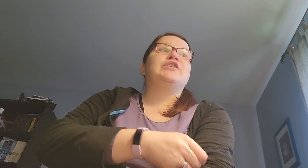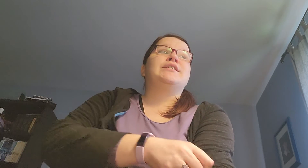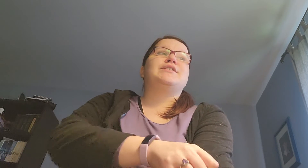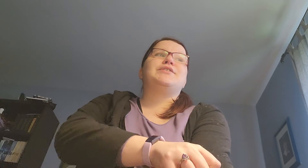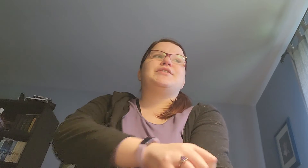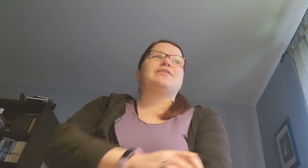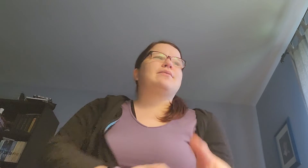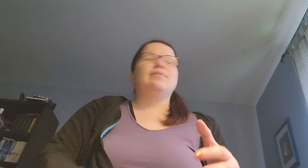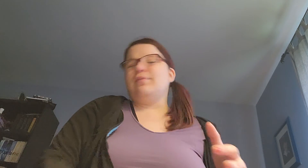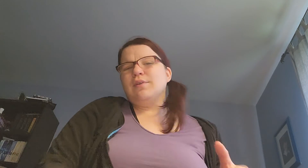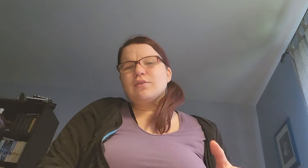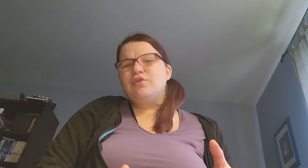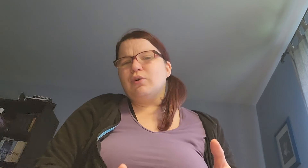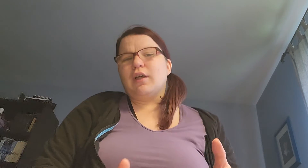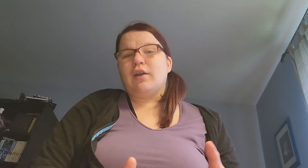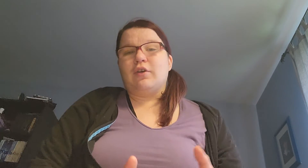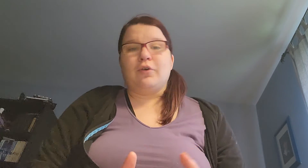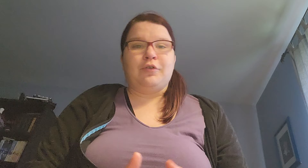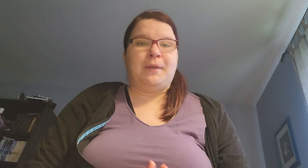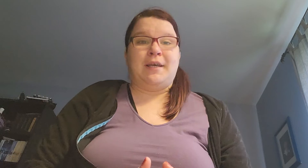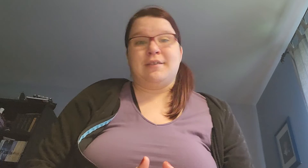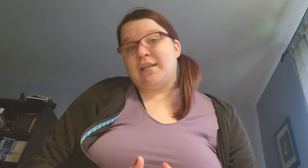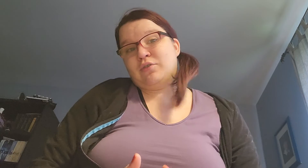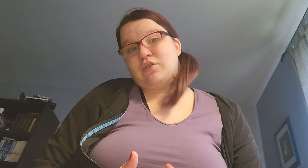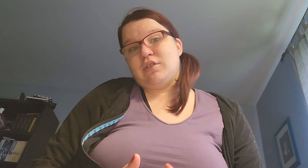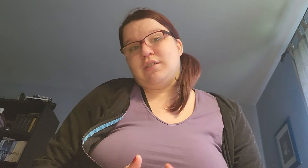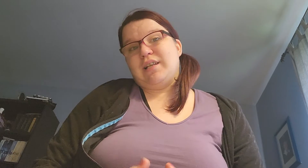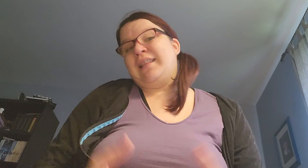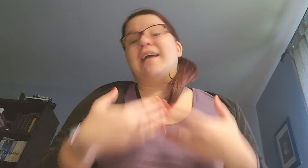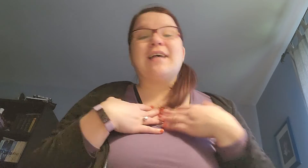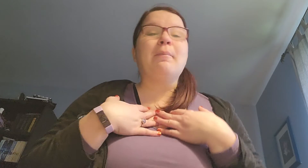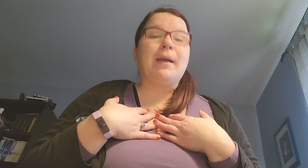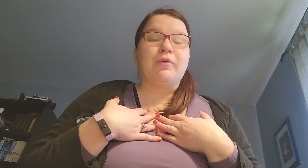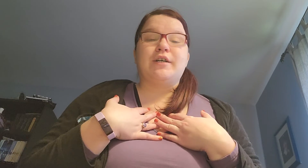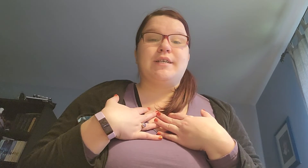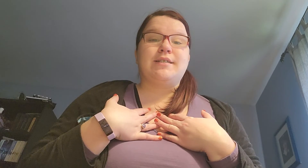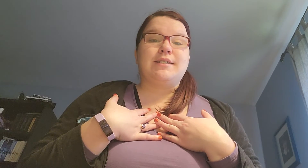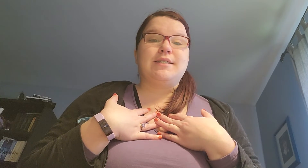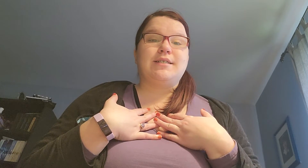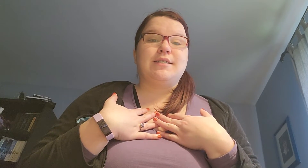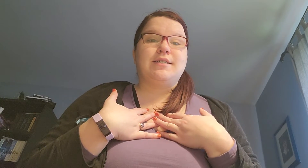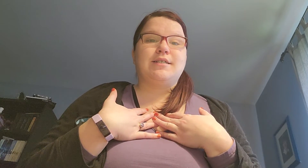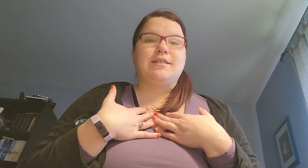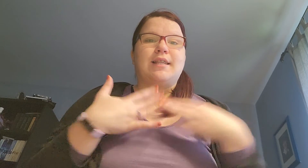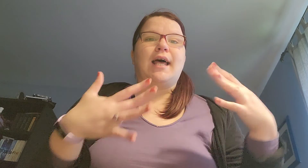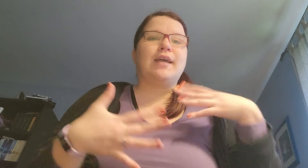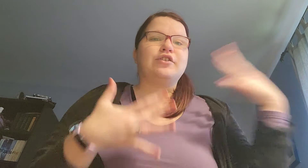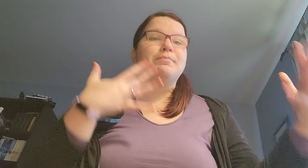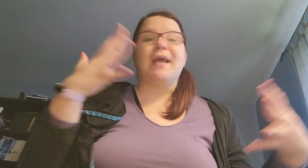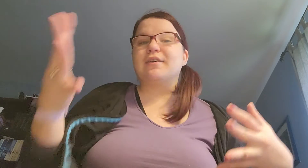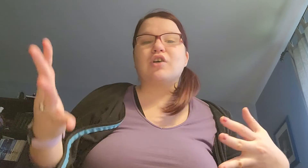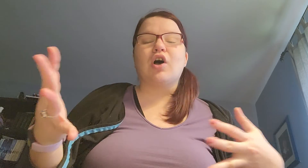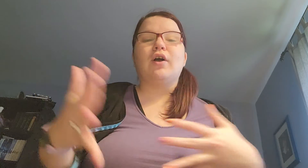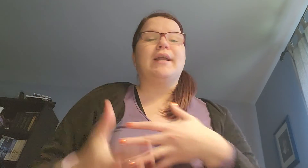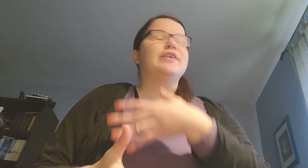I just... Do a lot of those. Because that's... That's how my process is. That I just pick a song. And I